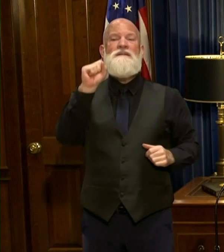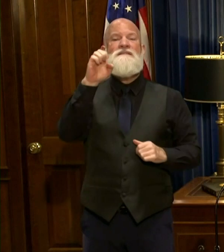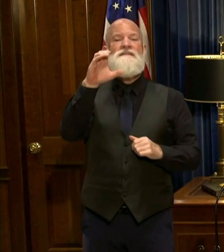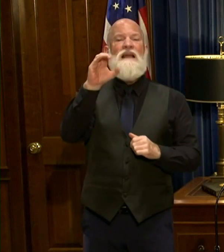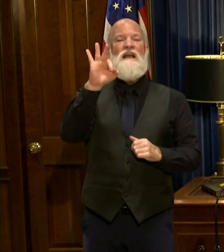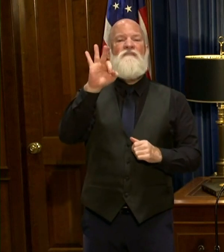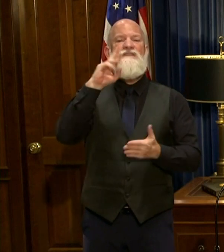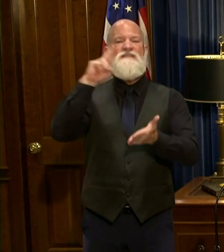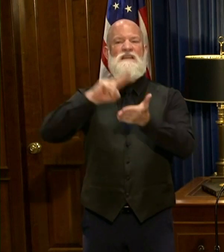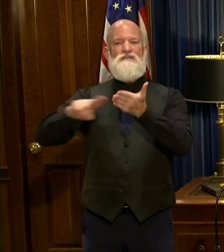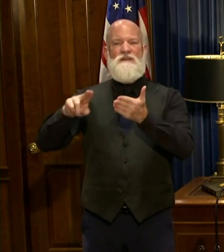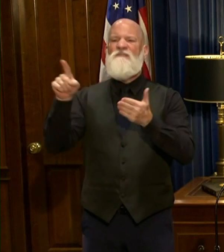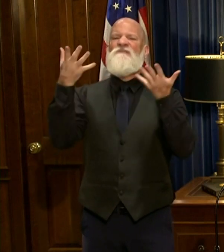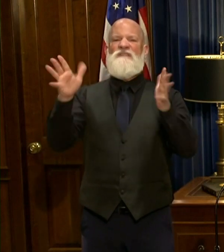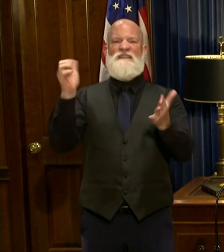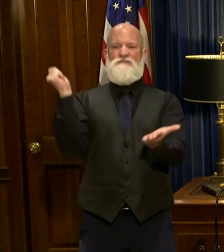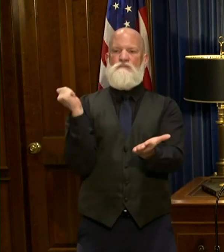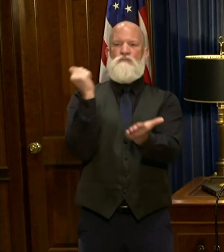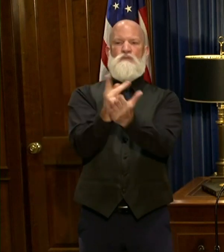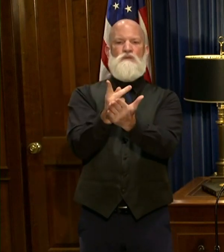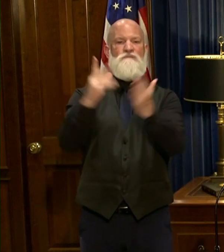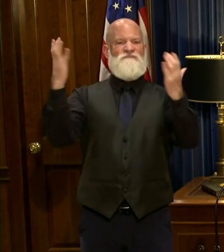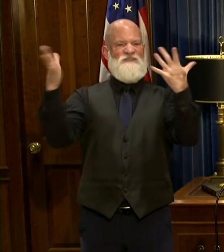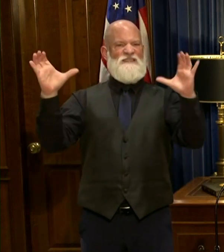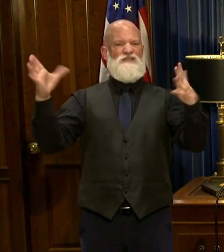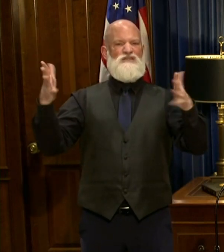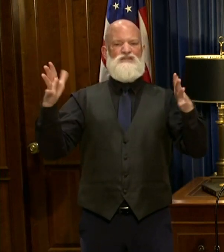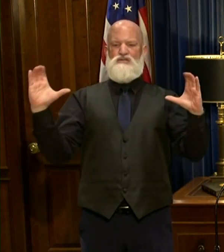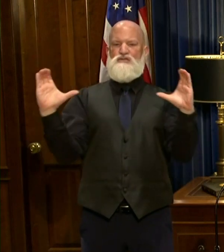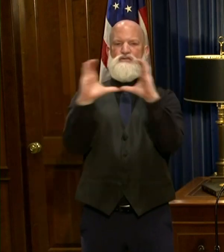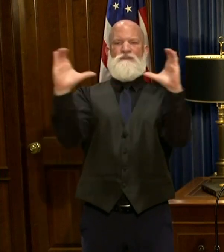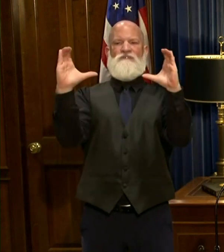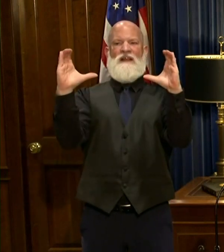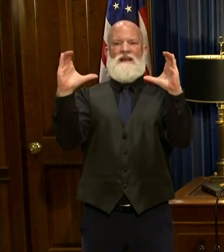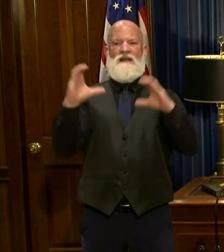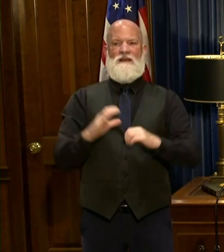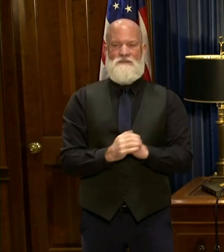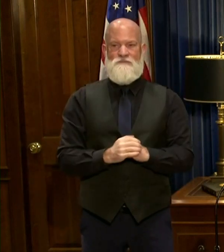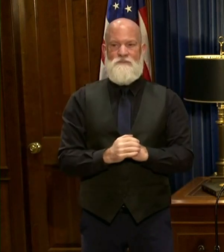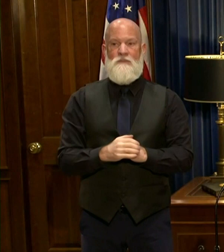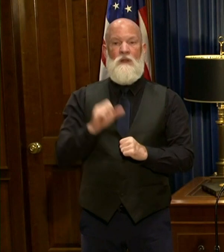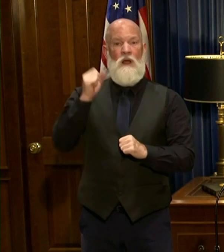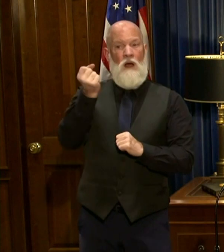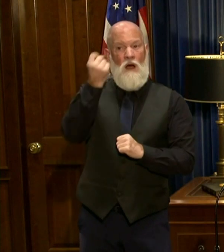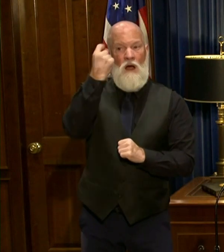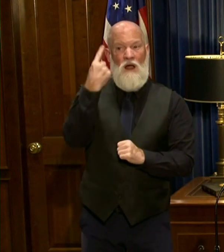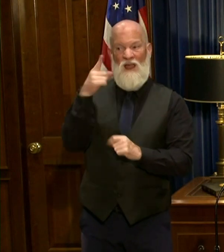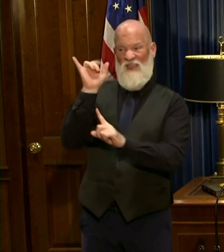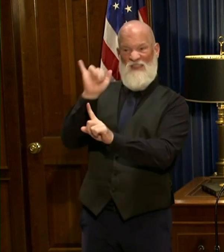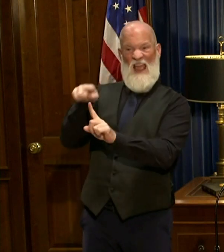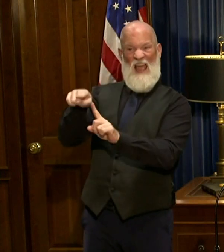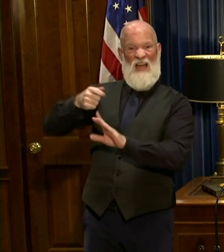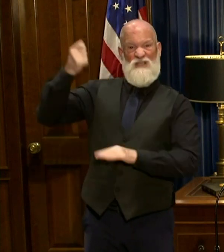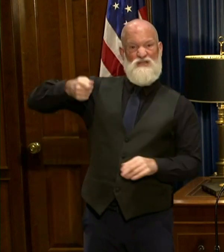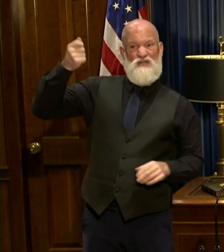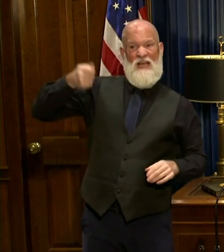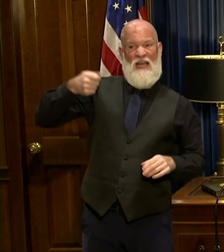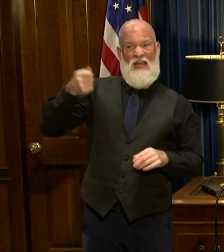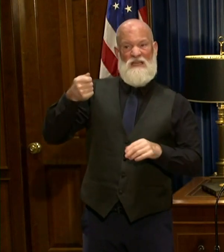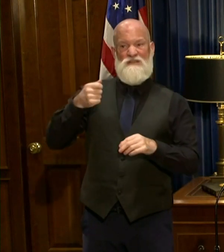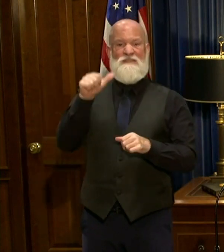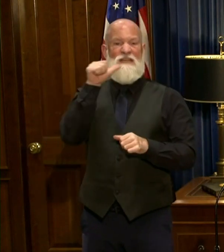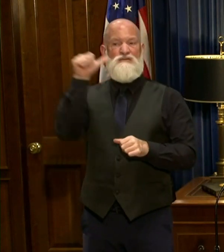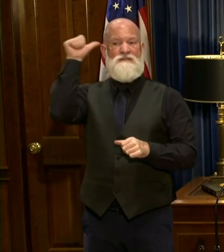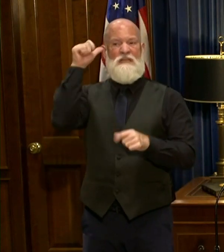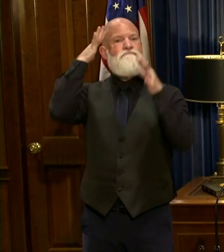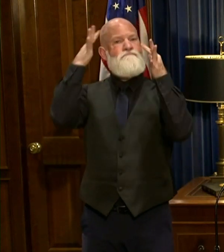of the 2020 general election to my office. Following Judge Grimsberg's ruling yesterday, state law now